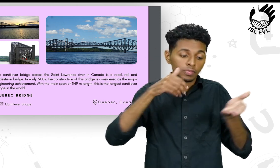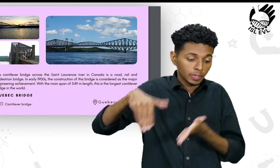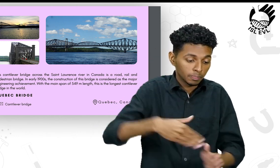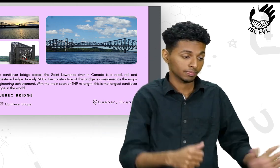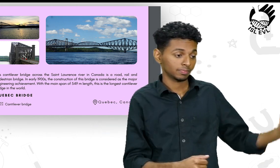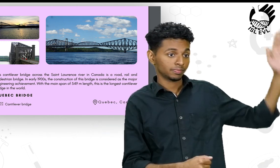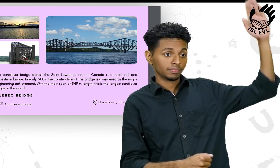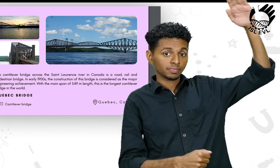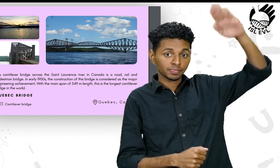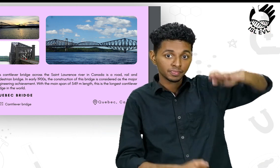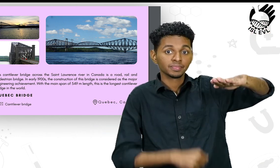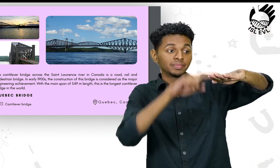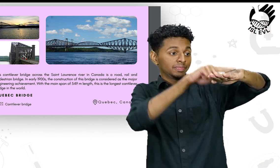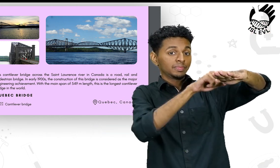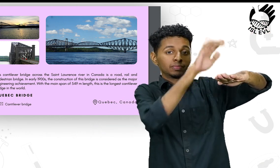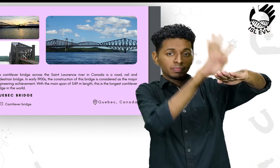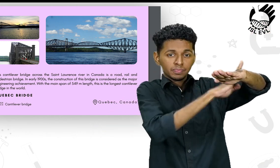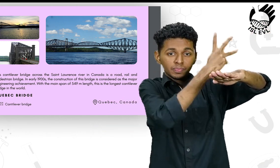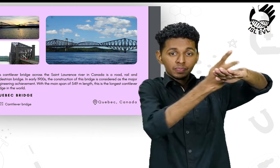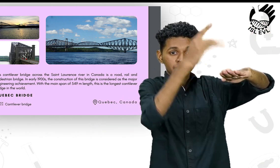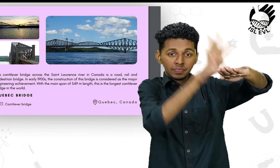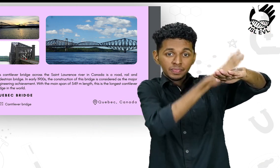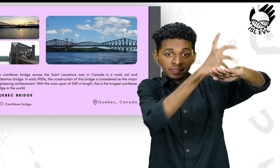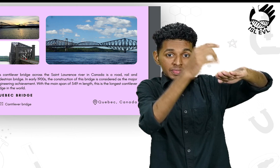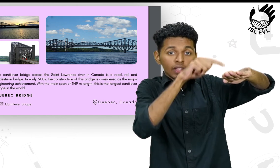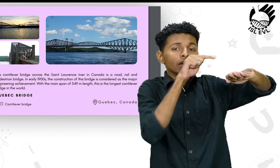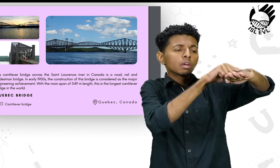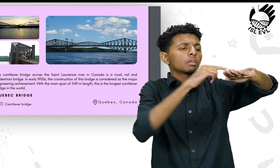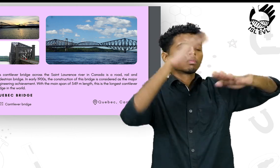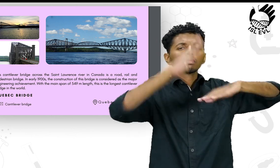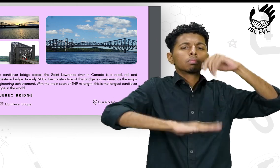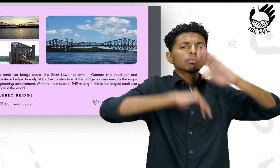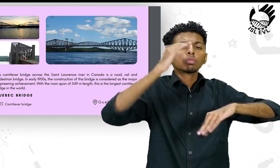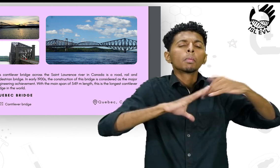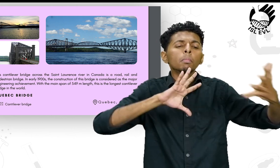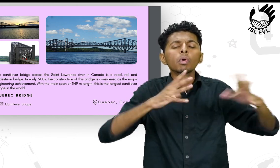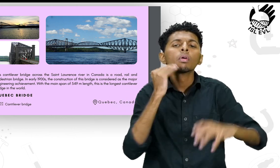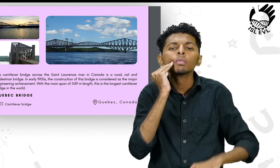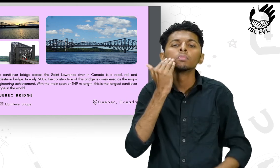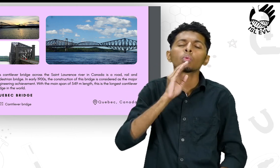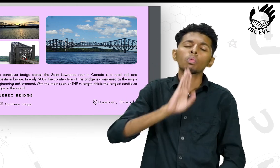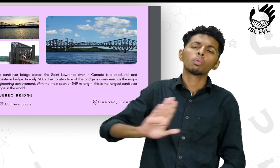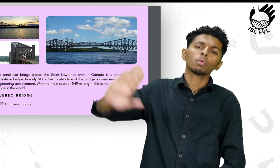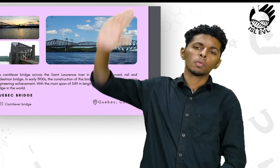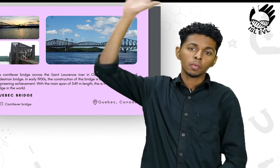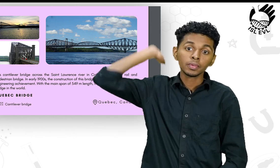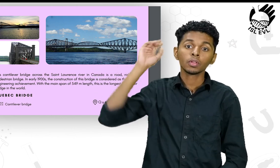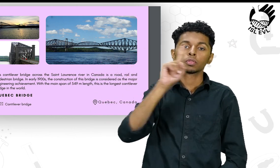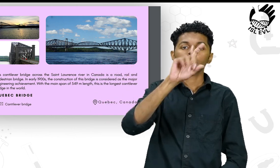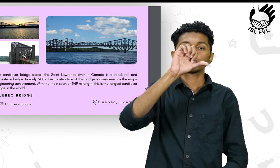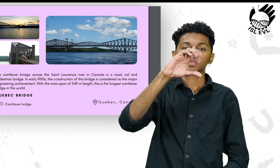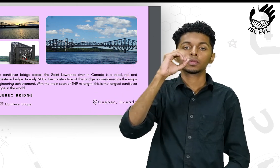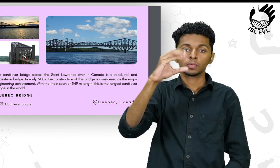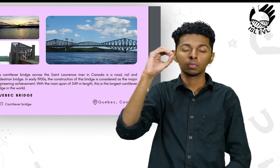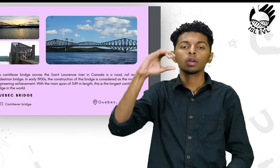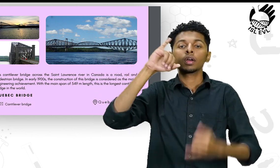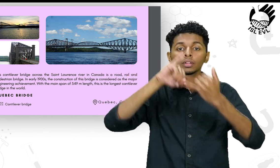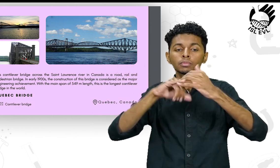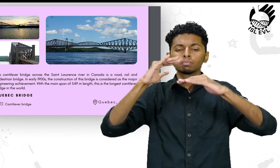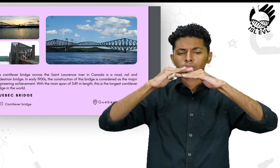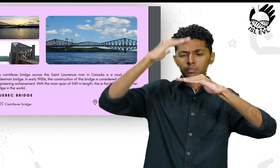The Quebec Bridge is a cantilever bridge across the St. Lawrence River in Canada.